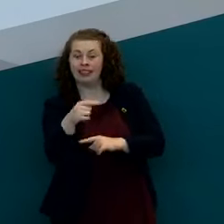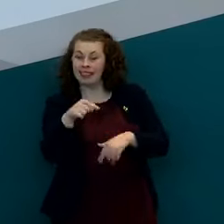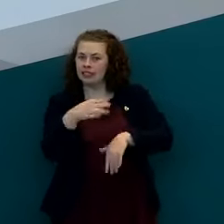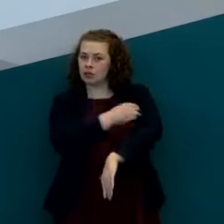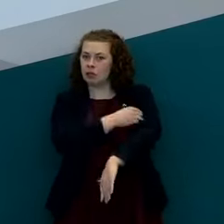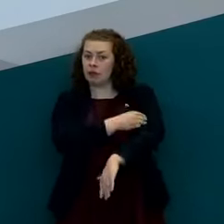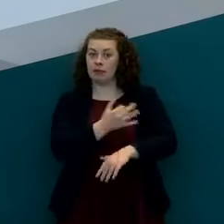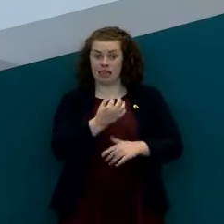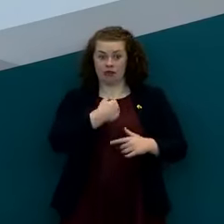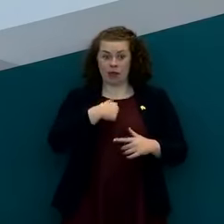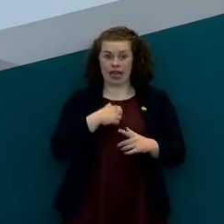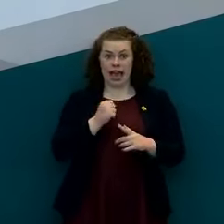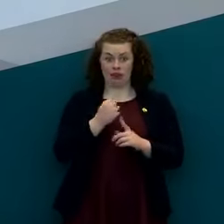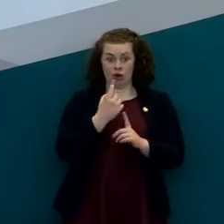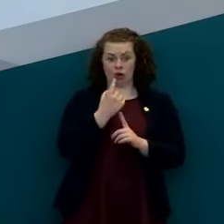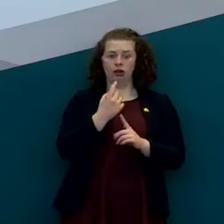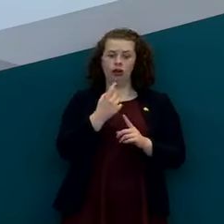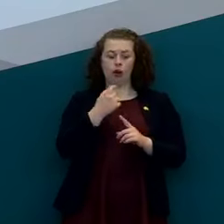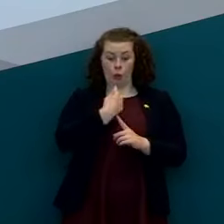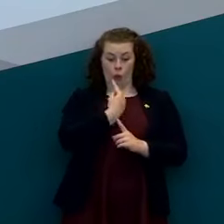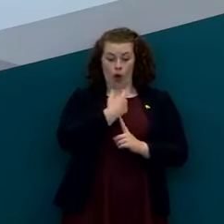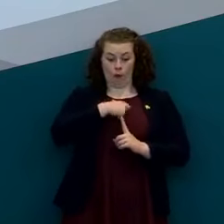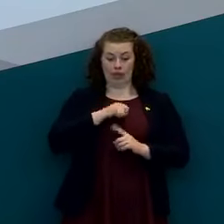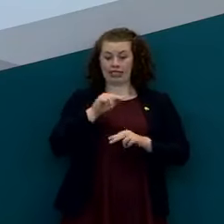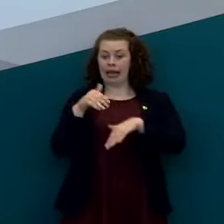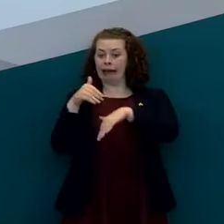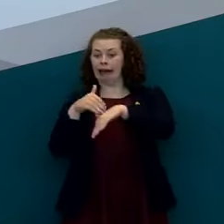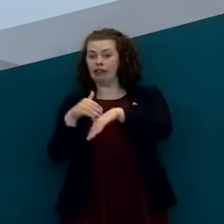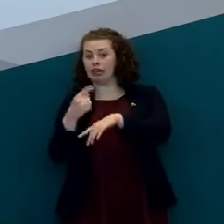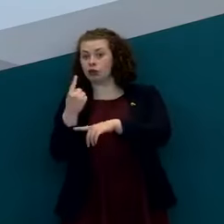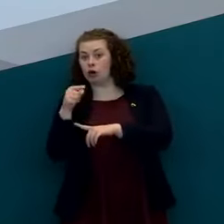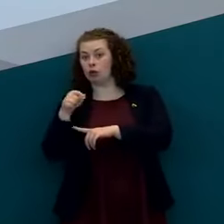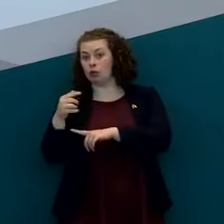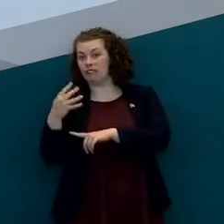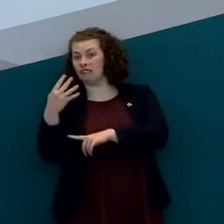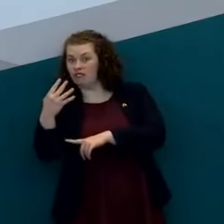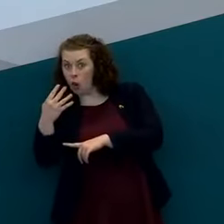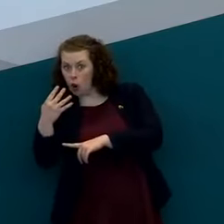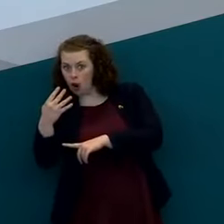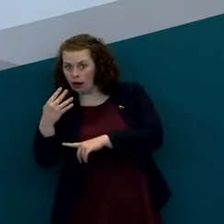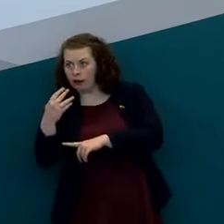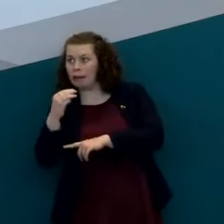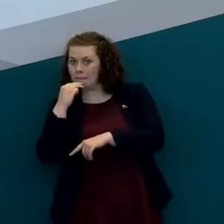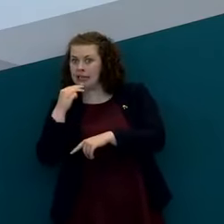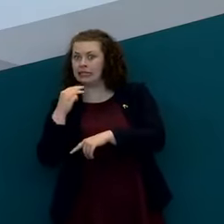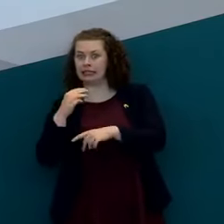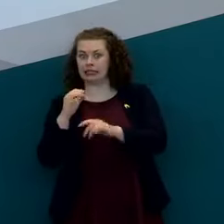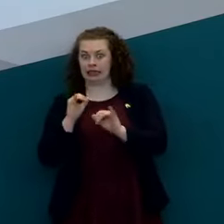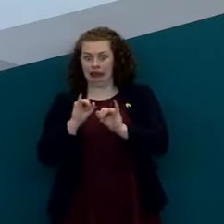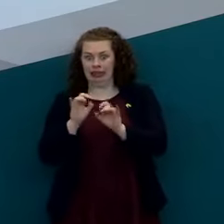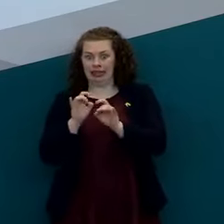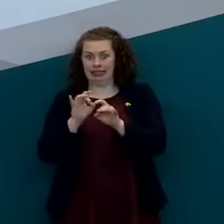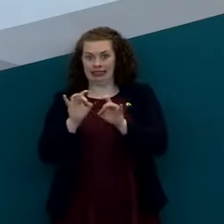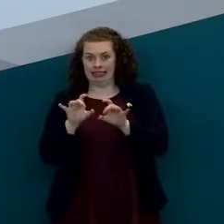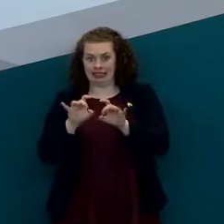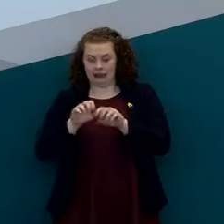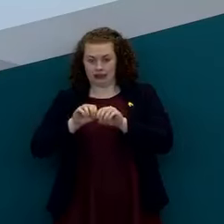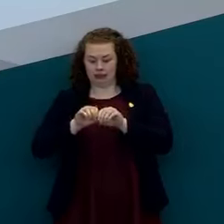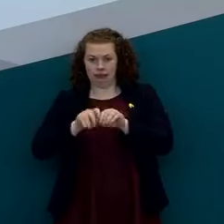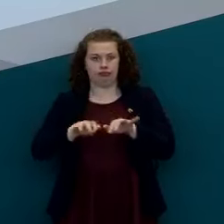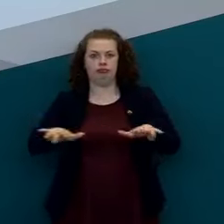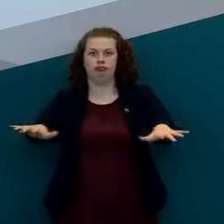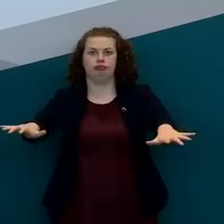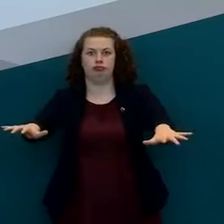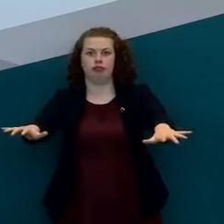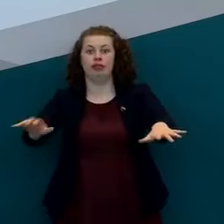.4 you'll be in a position where you'll lose control of the disease so this is why we're in the territory of suppression uh